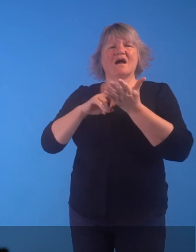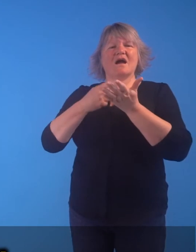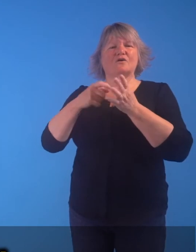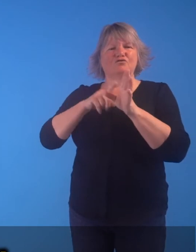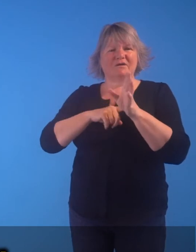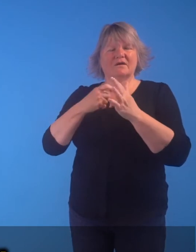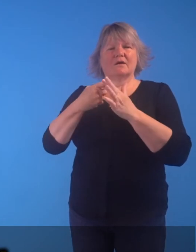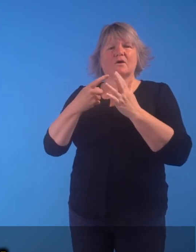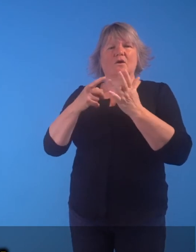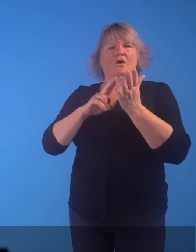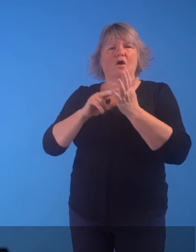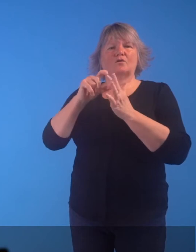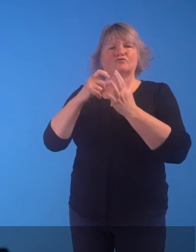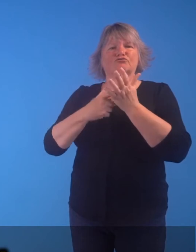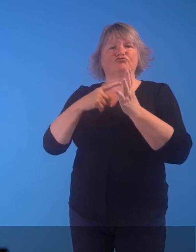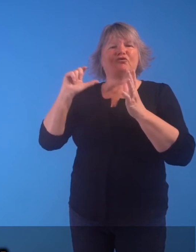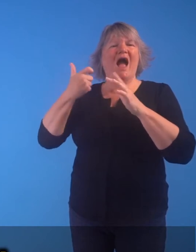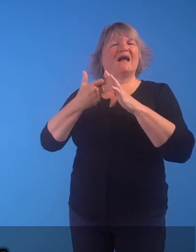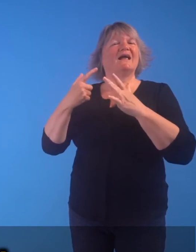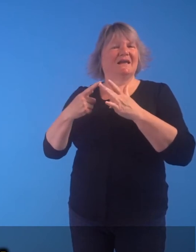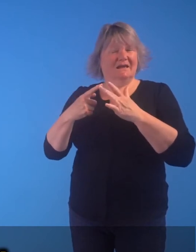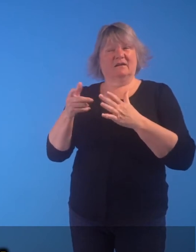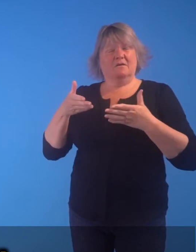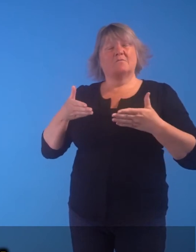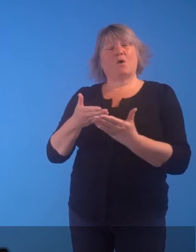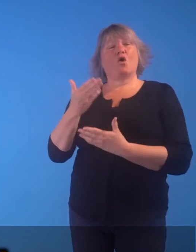Henry Kondracki Born 1953